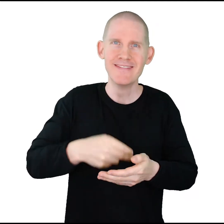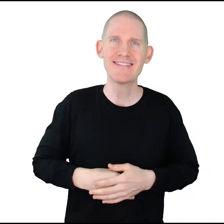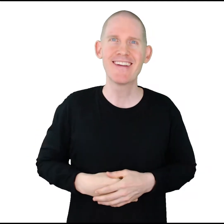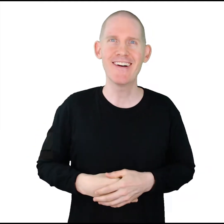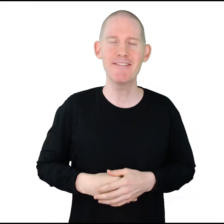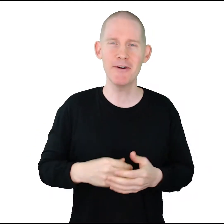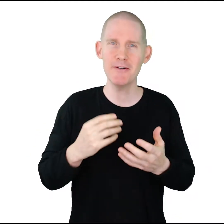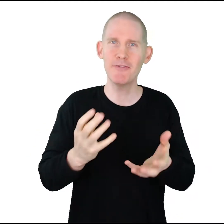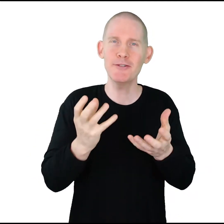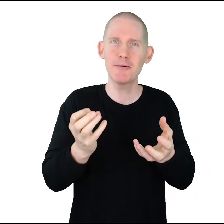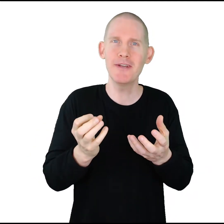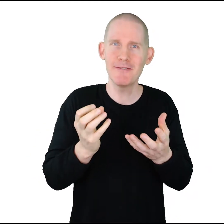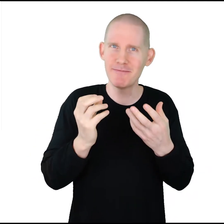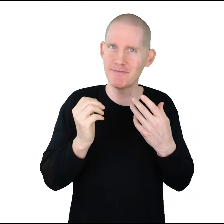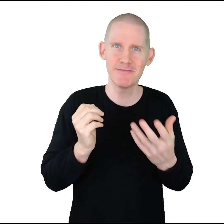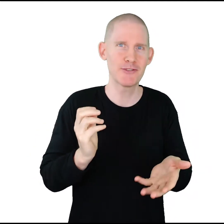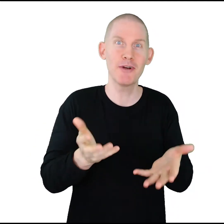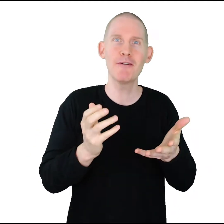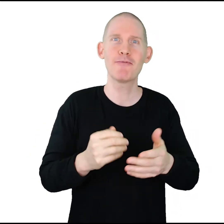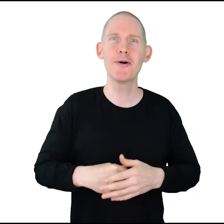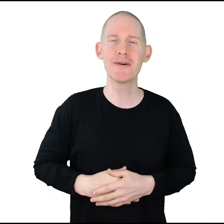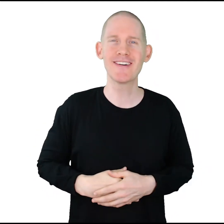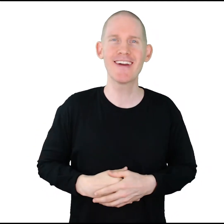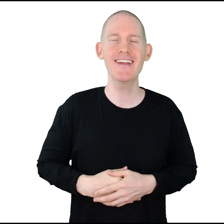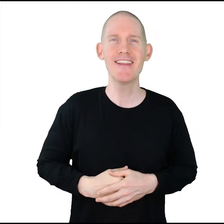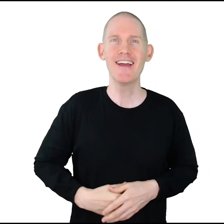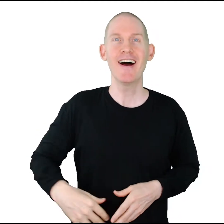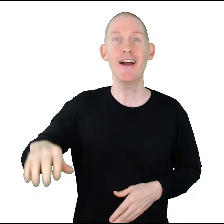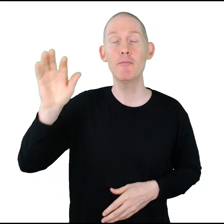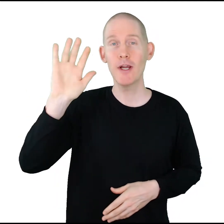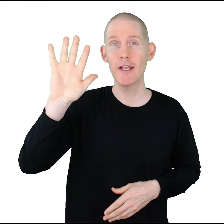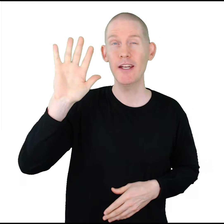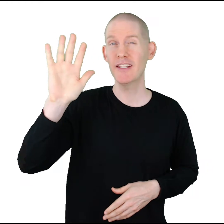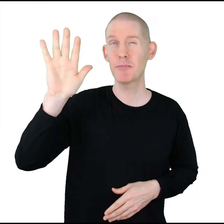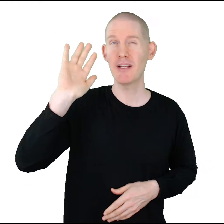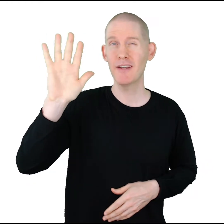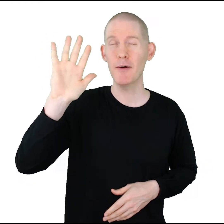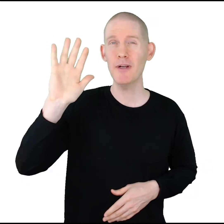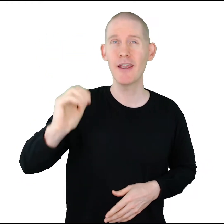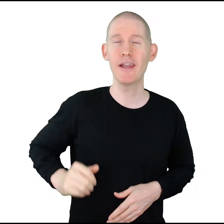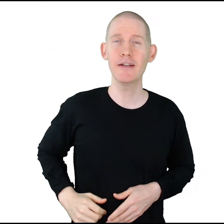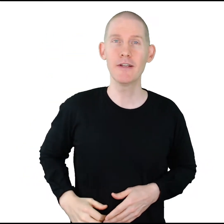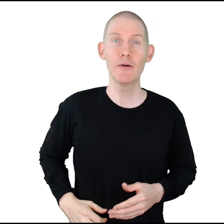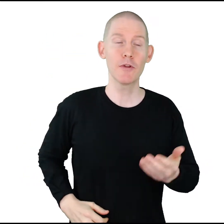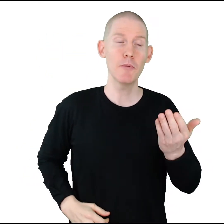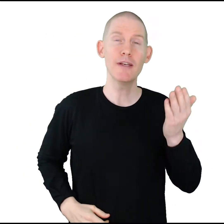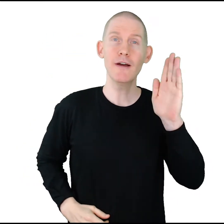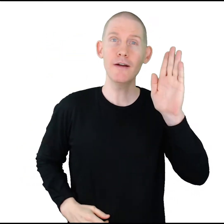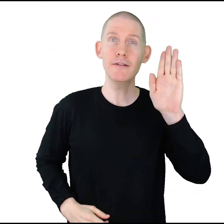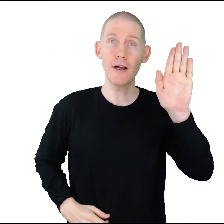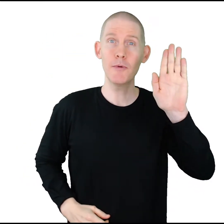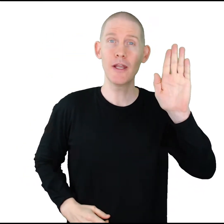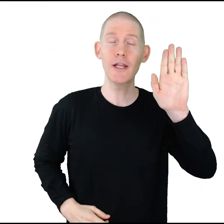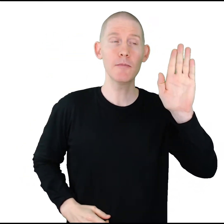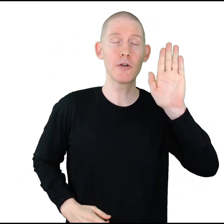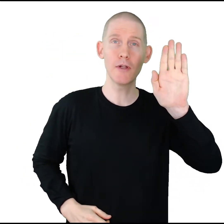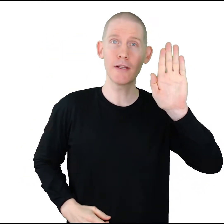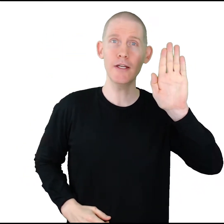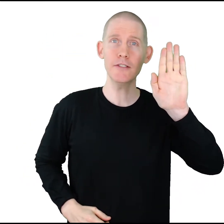All right, very visually straightforward, okay? I'm right-handed, that's my dominant hand. With my non-dominant hand, I'm gonna go like this.